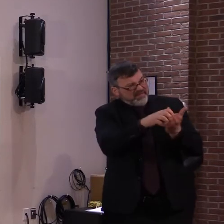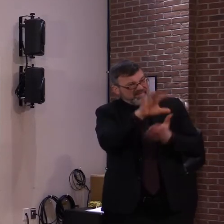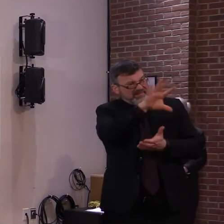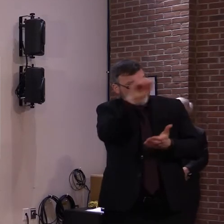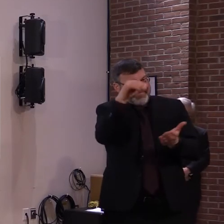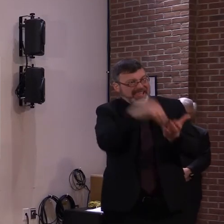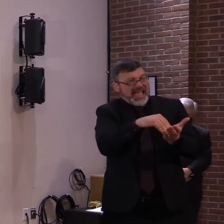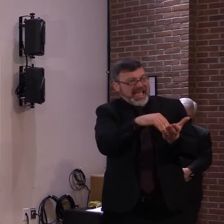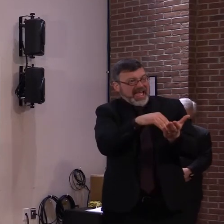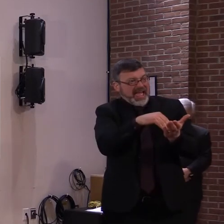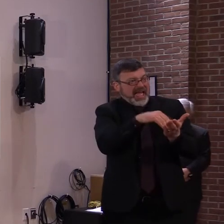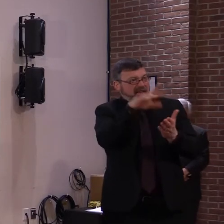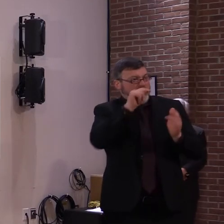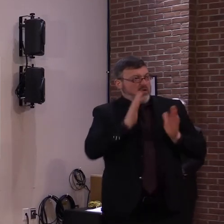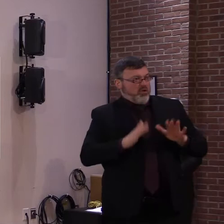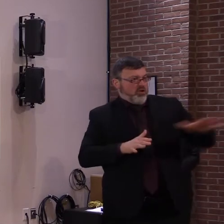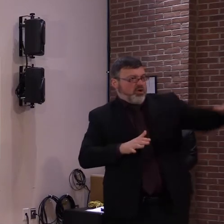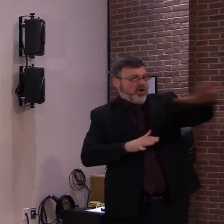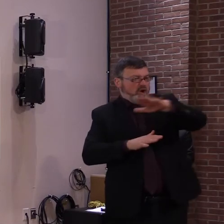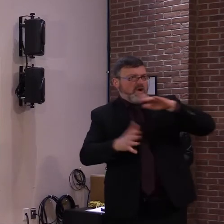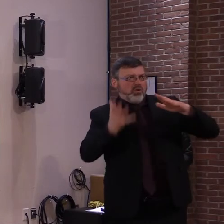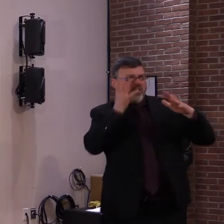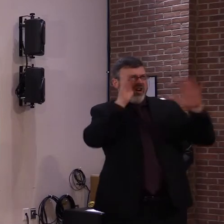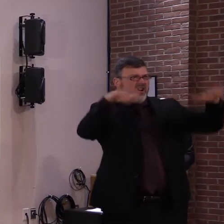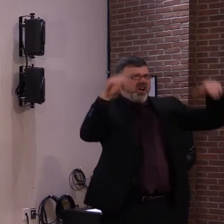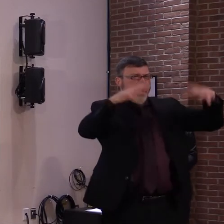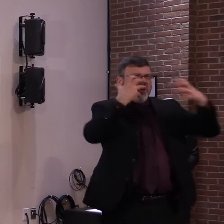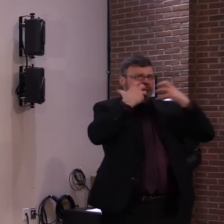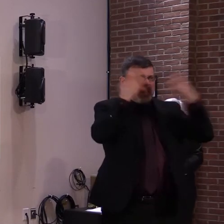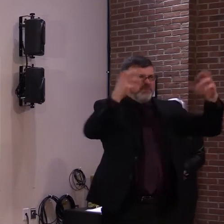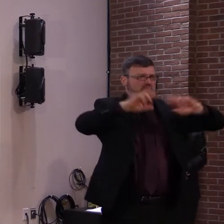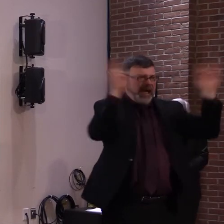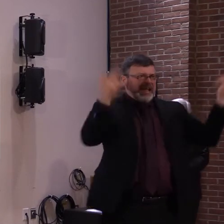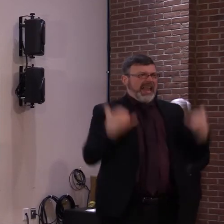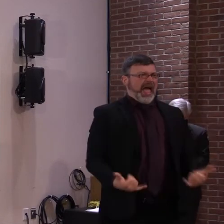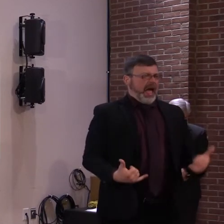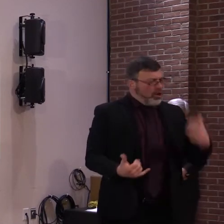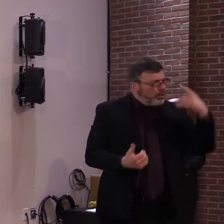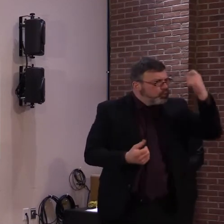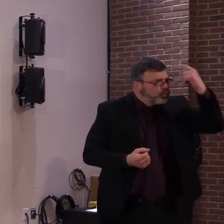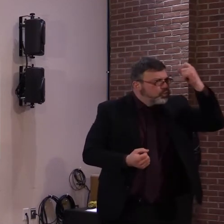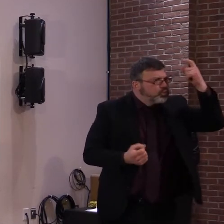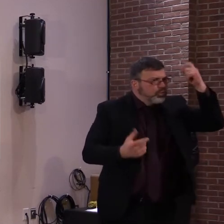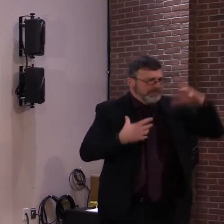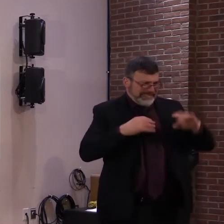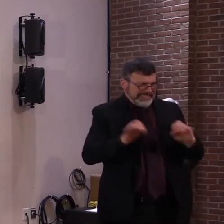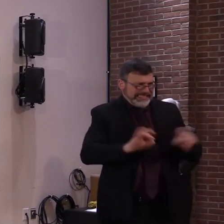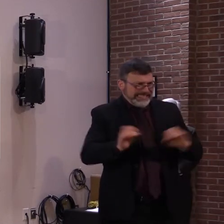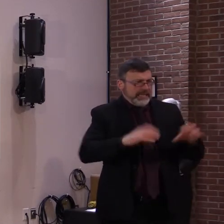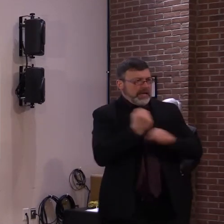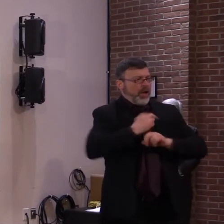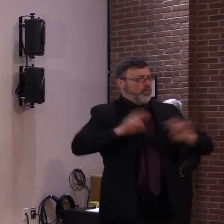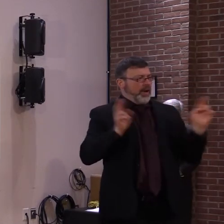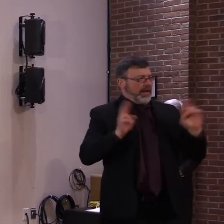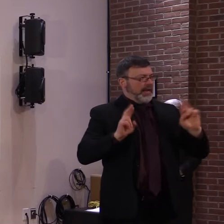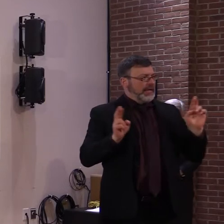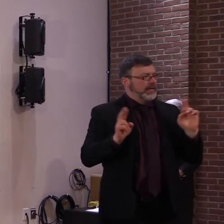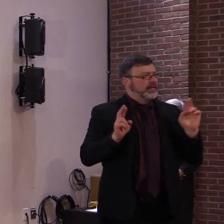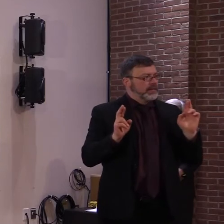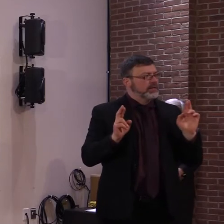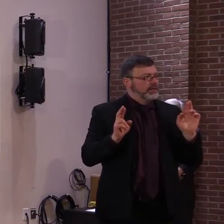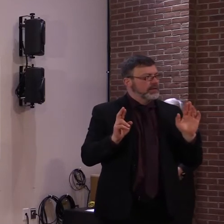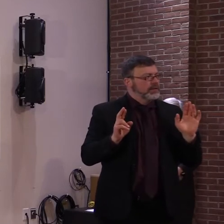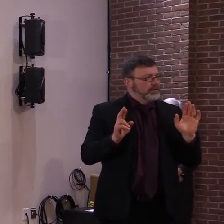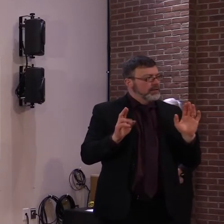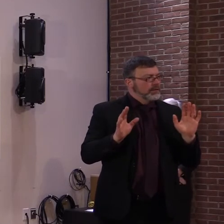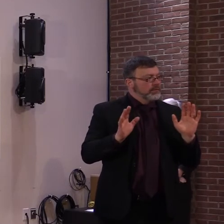When the allocation shows there's enough available, we'll announce when the next age group will become eligible. Carefully